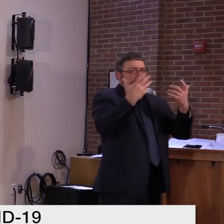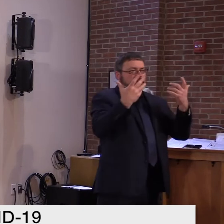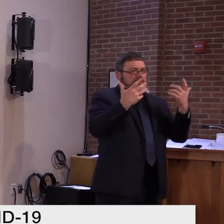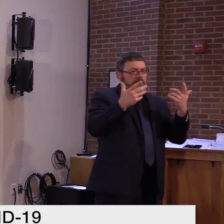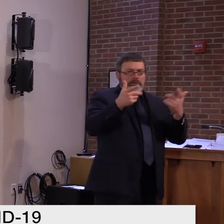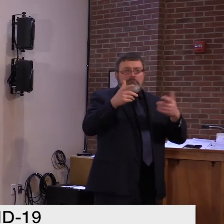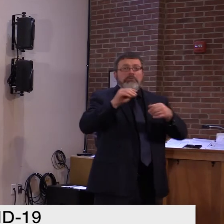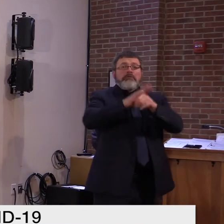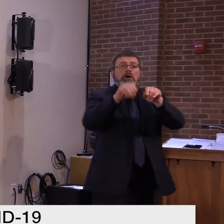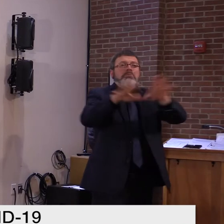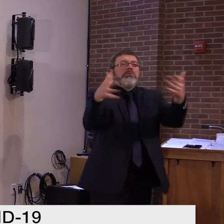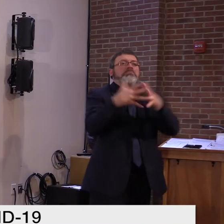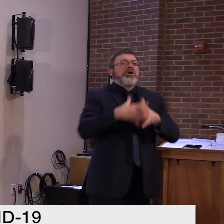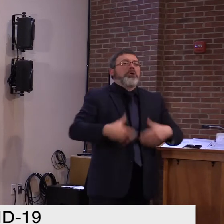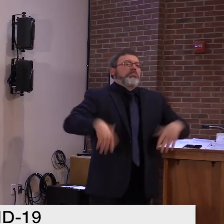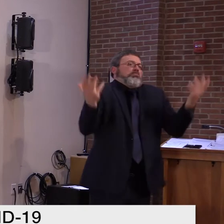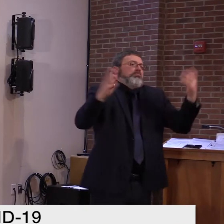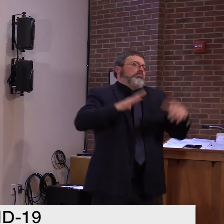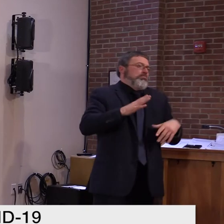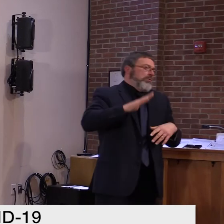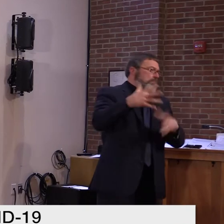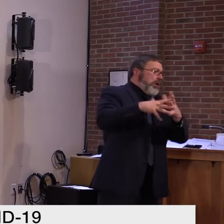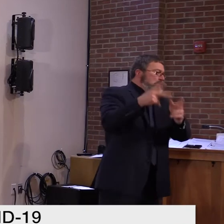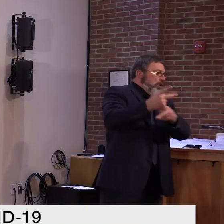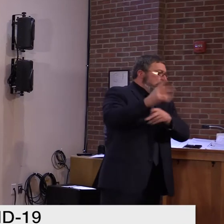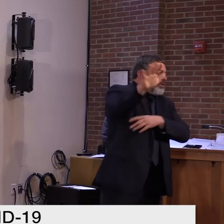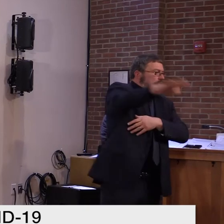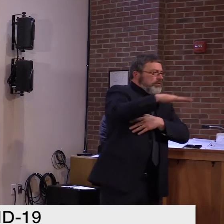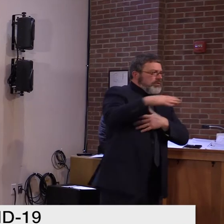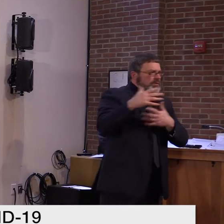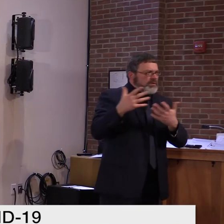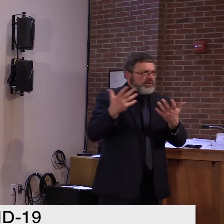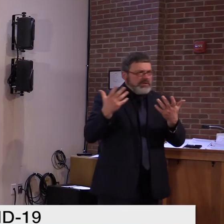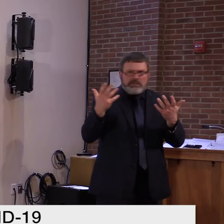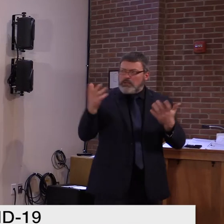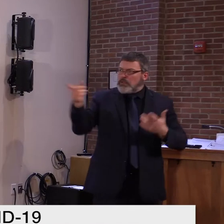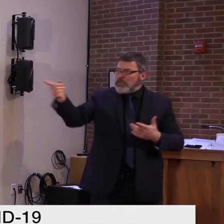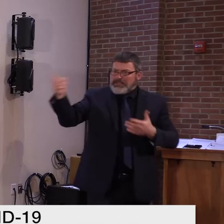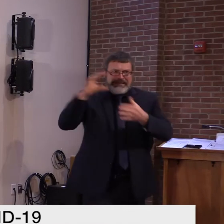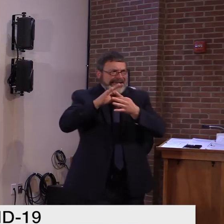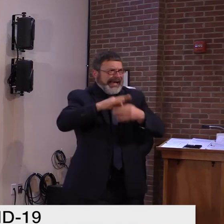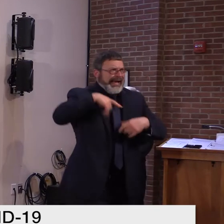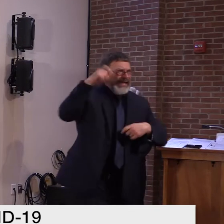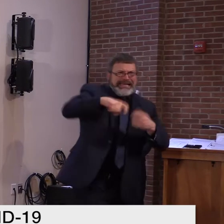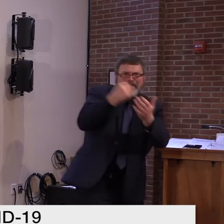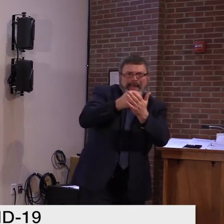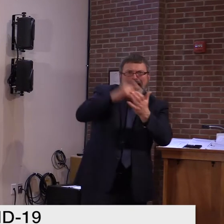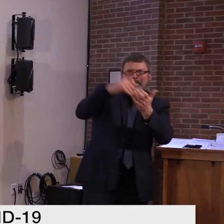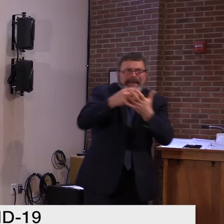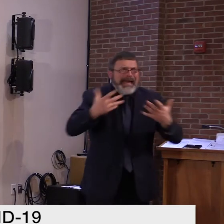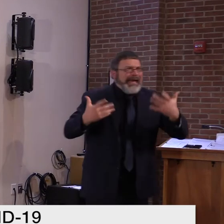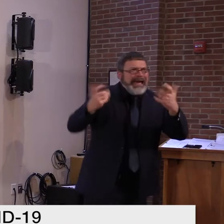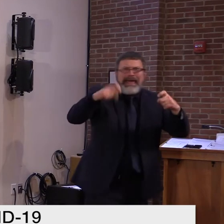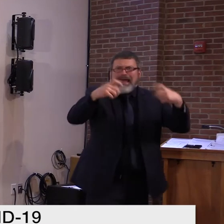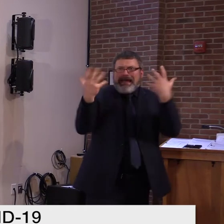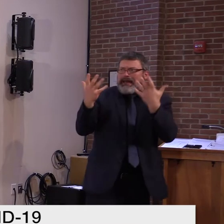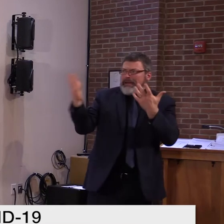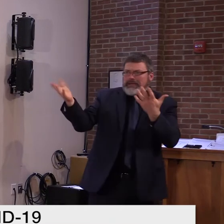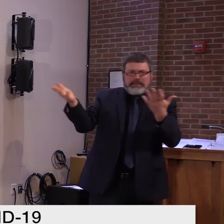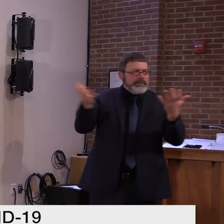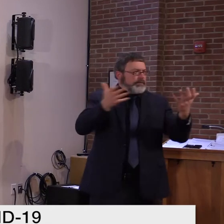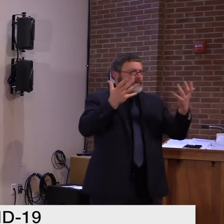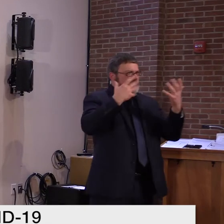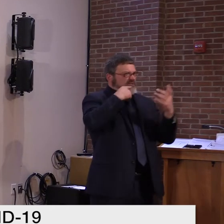play into your, you know, your saying we need money now? Yeah. Well, again, I just want to remind everyone